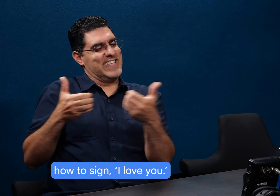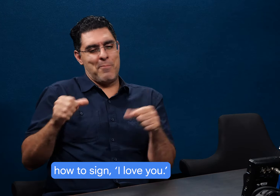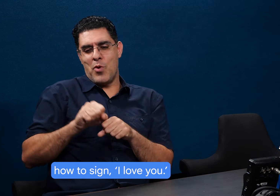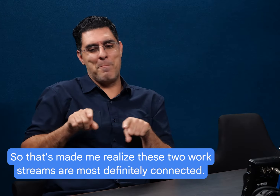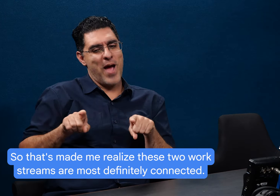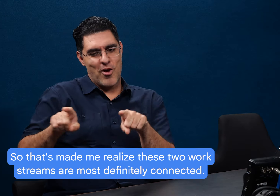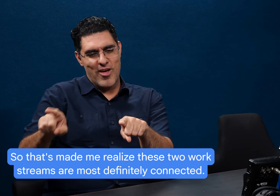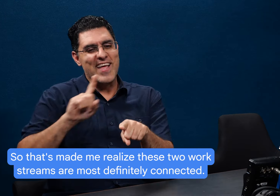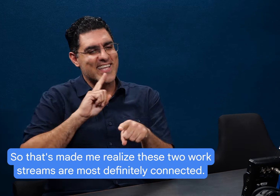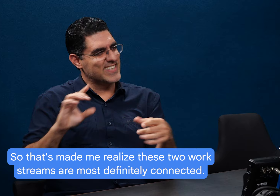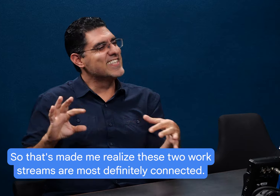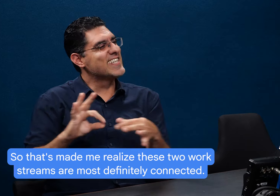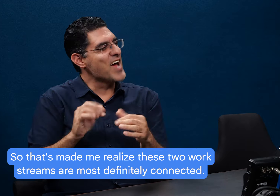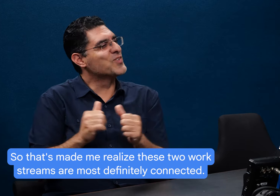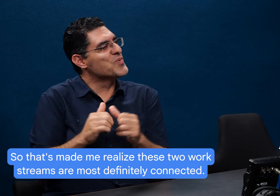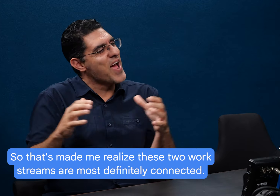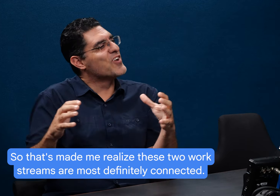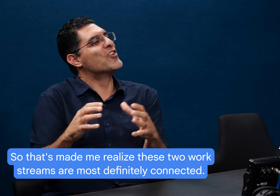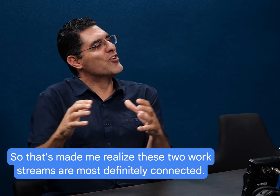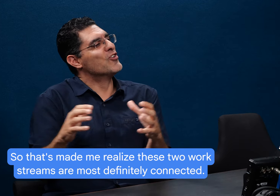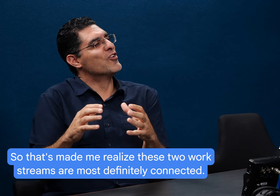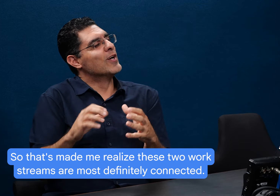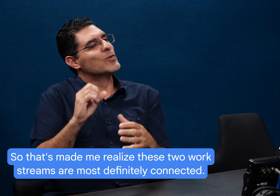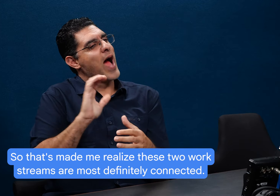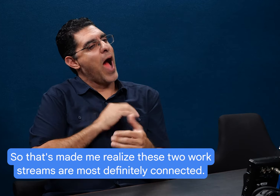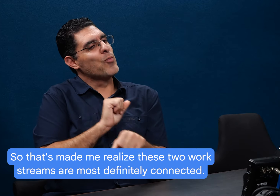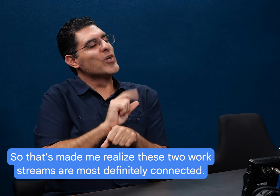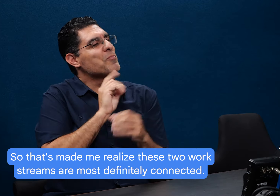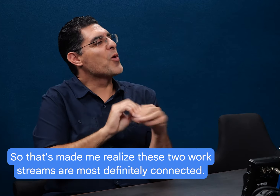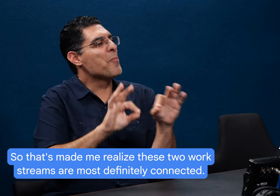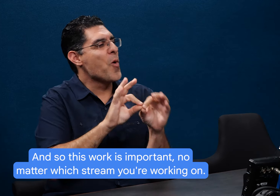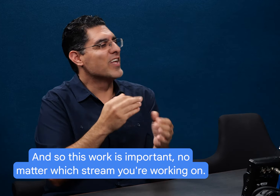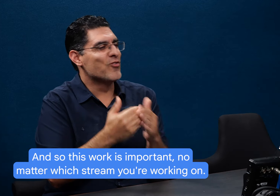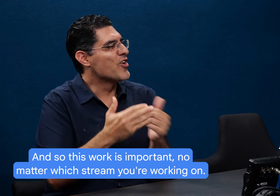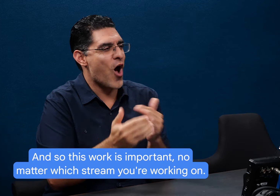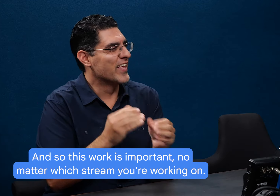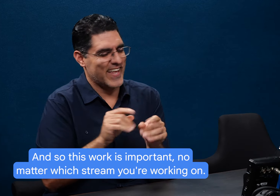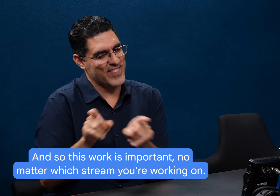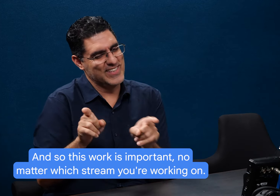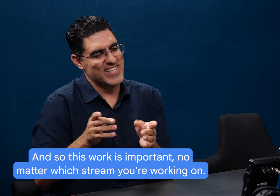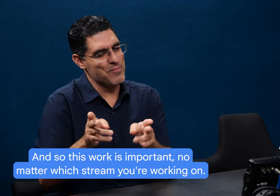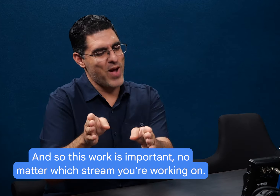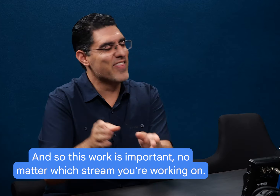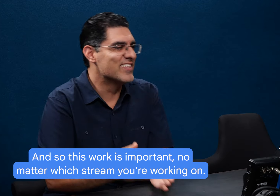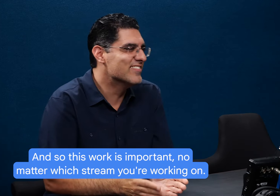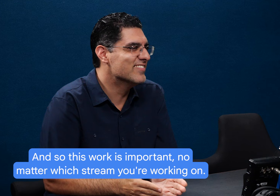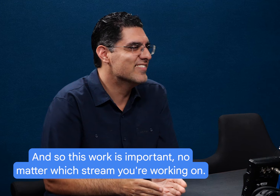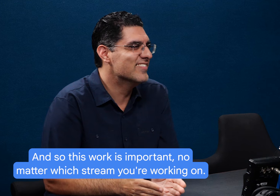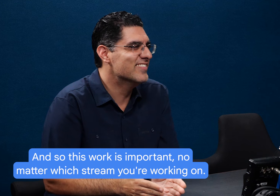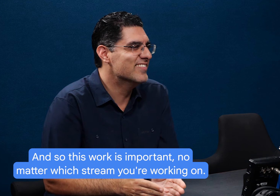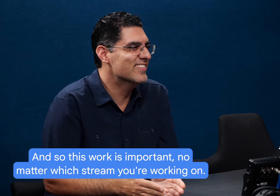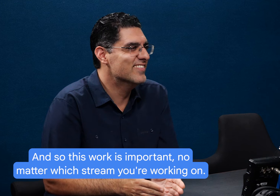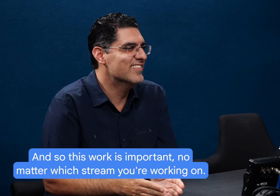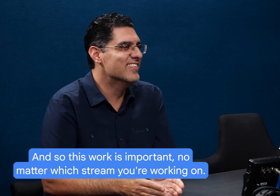sign. I love you. So that's made me realize these two work streams are most definitely connected. And so this work is important no matter